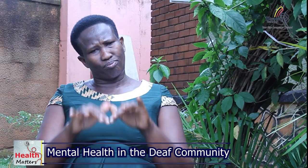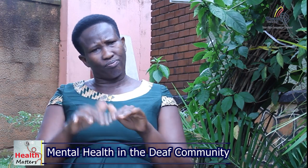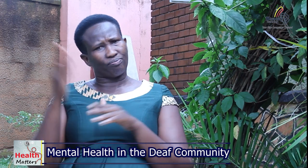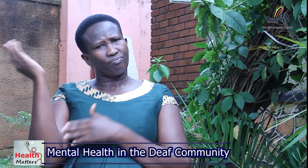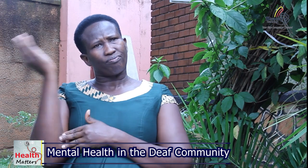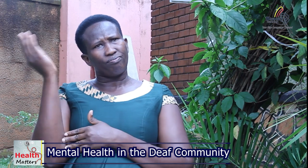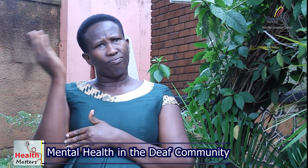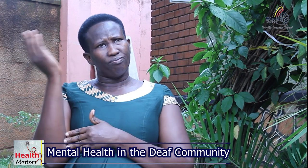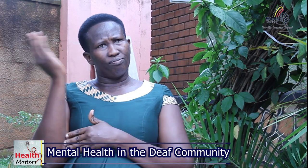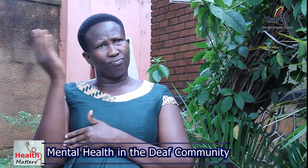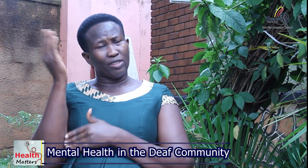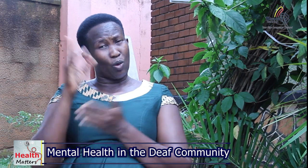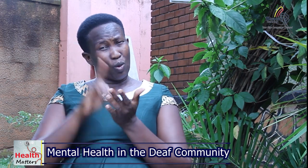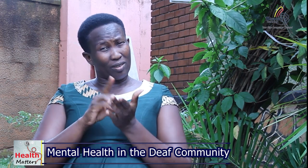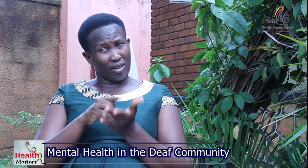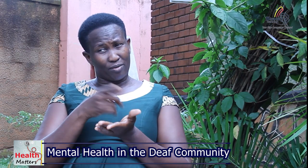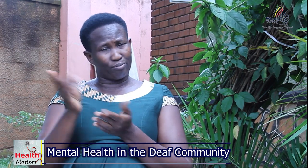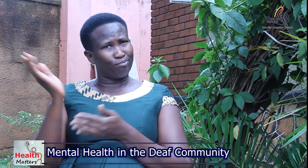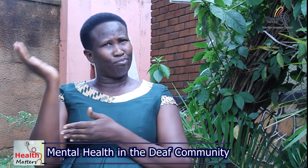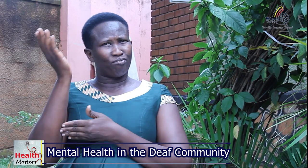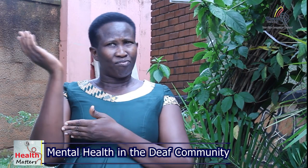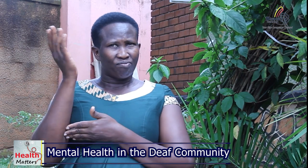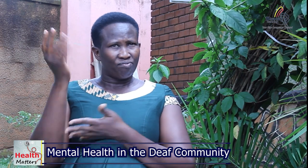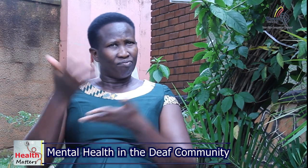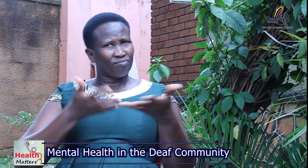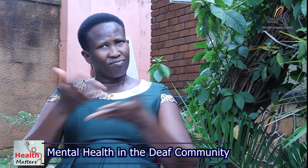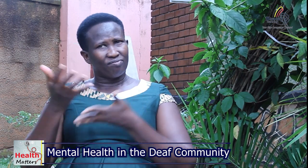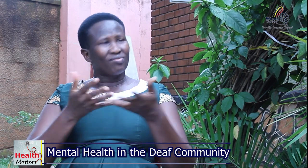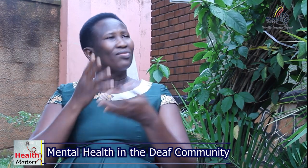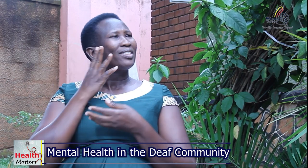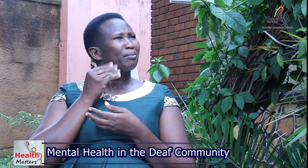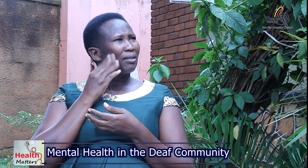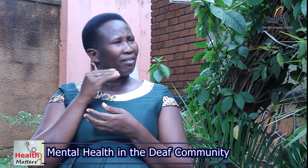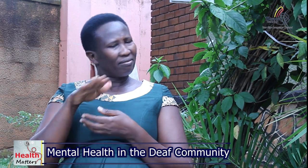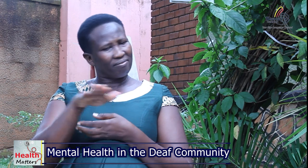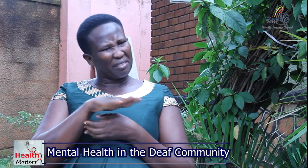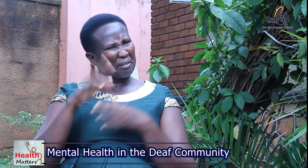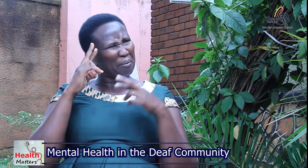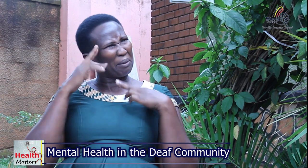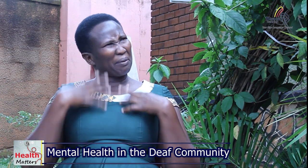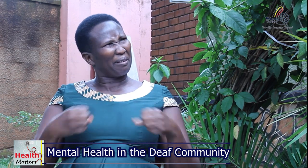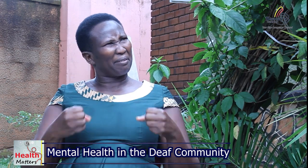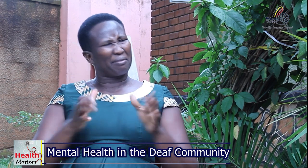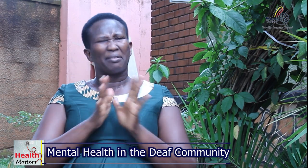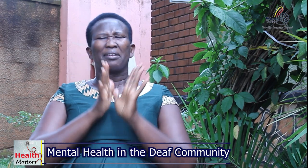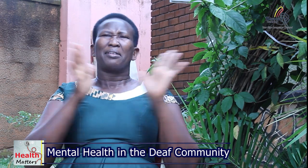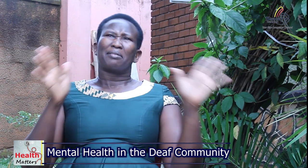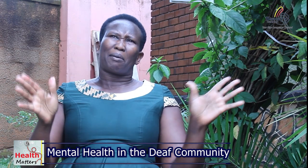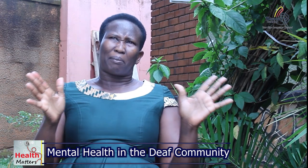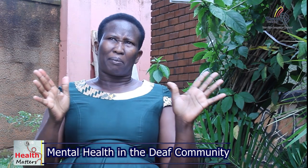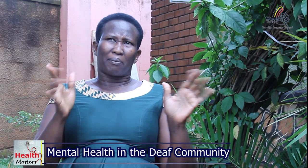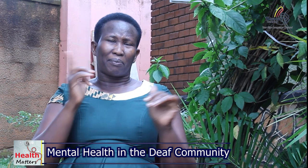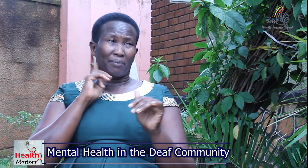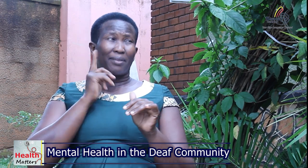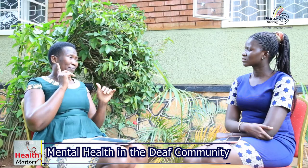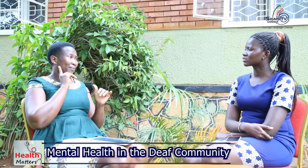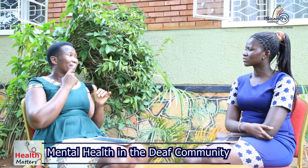that come together they present the doctors present and we share up the experiences of mental